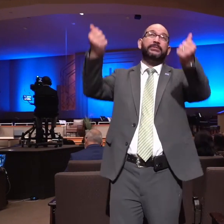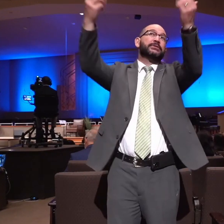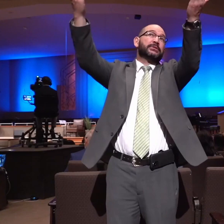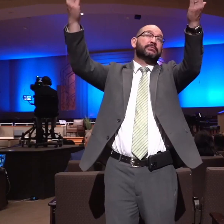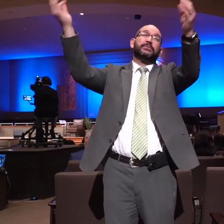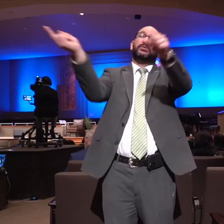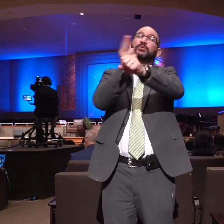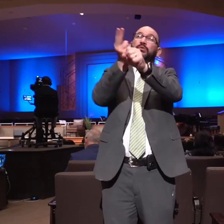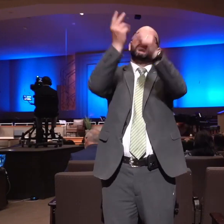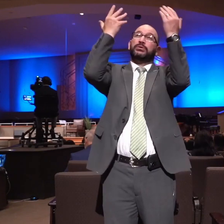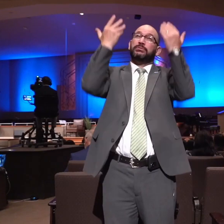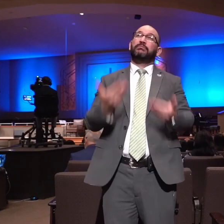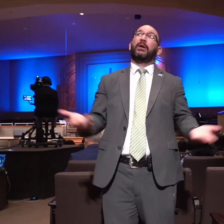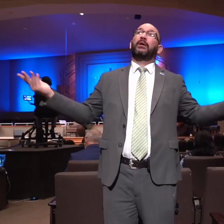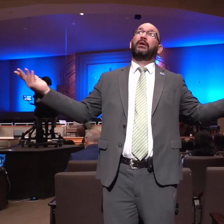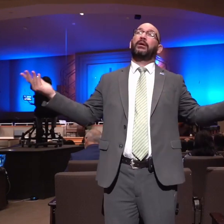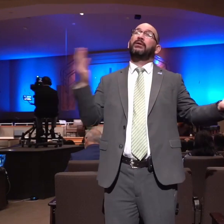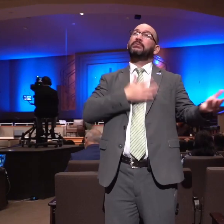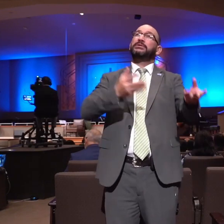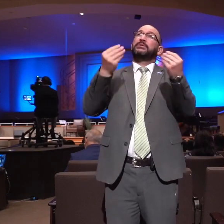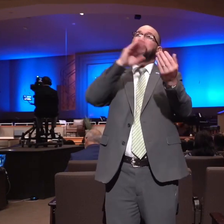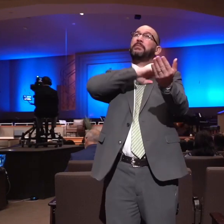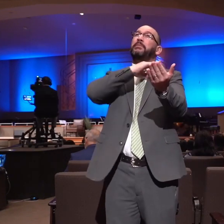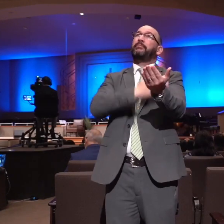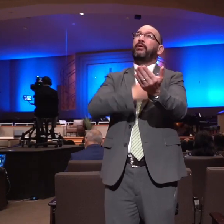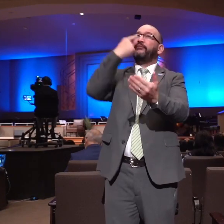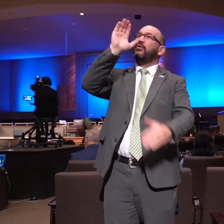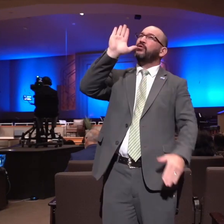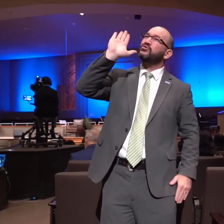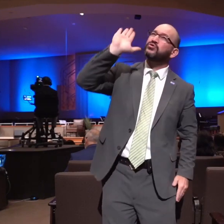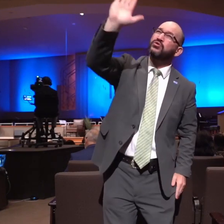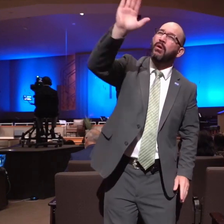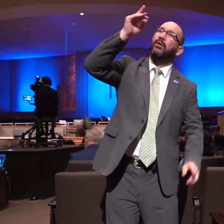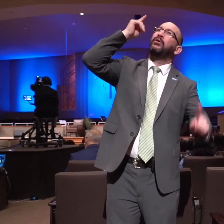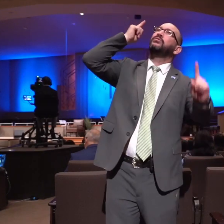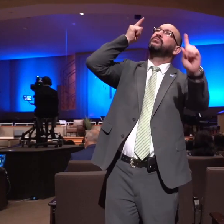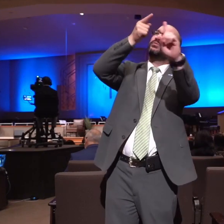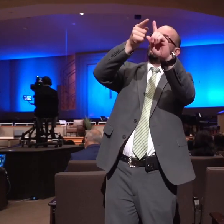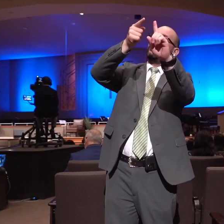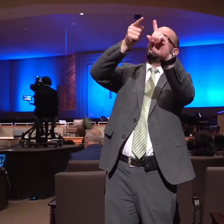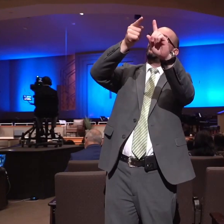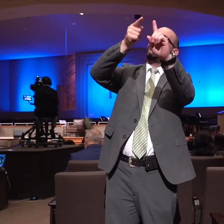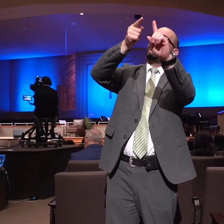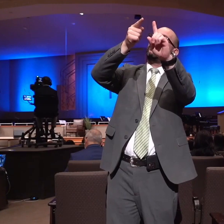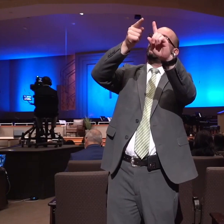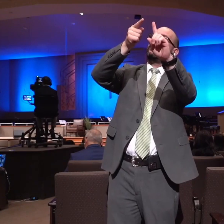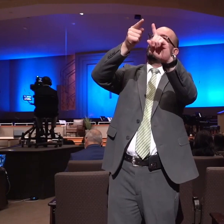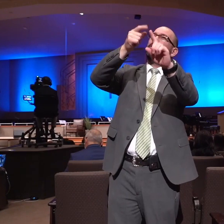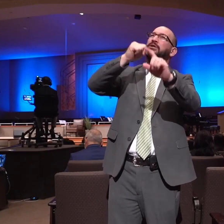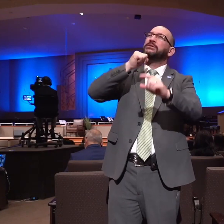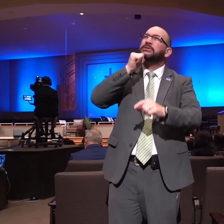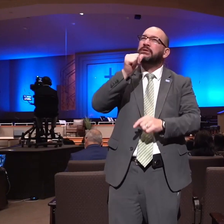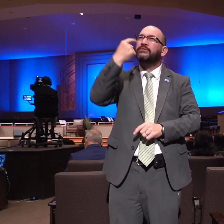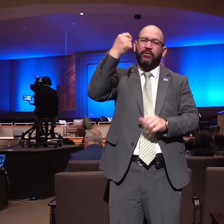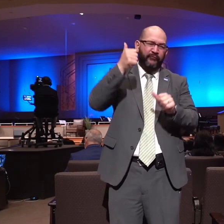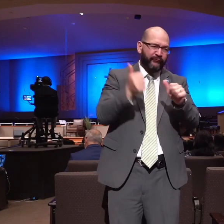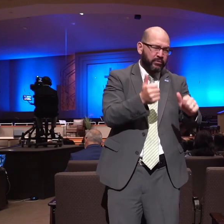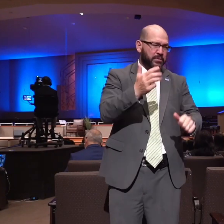god empower me god may i do this not in reaction to how they're treating me but